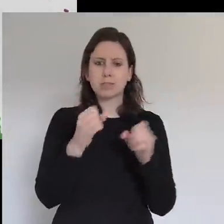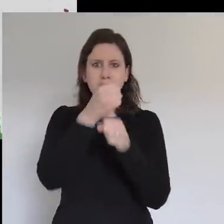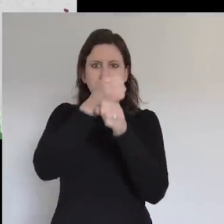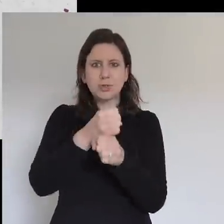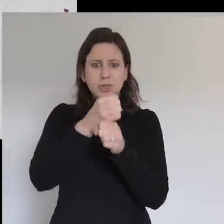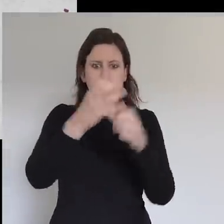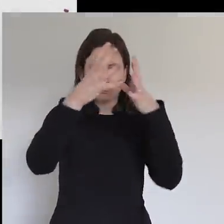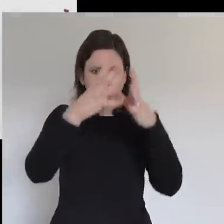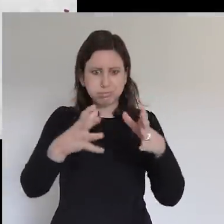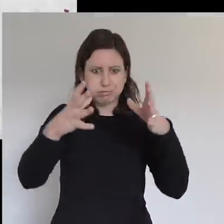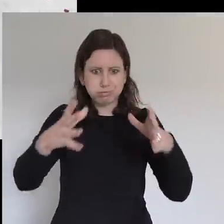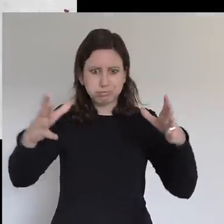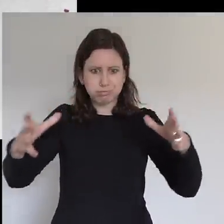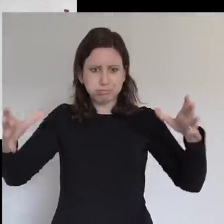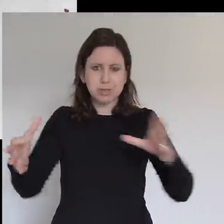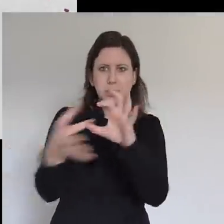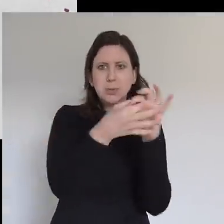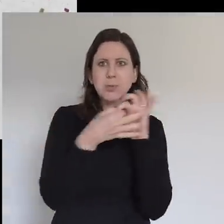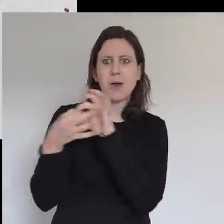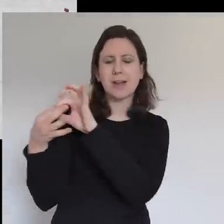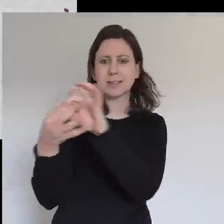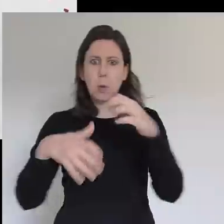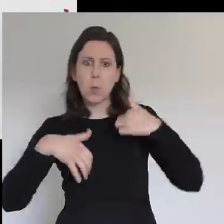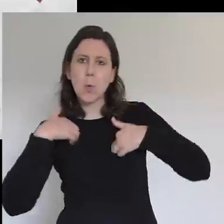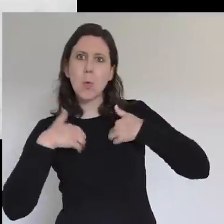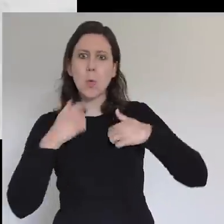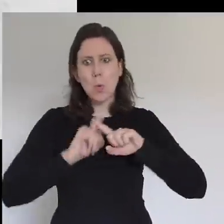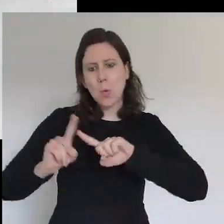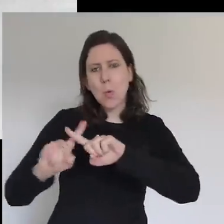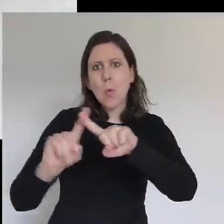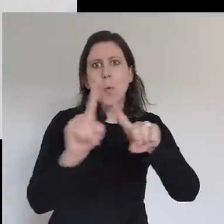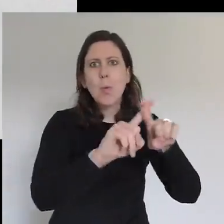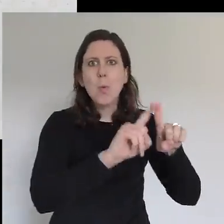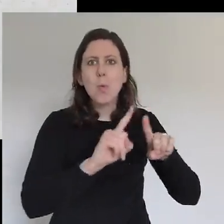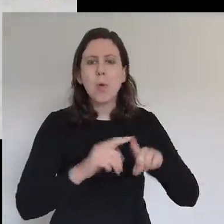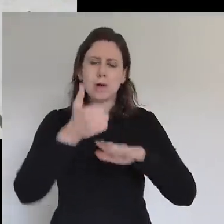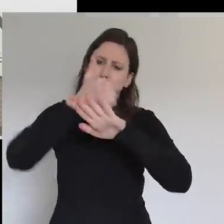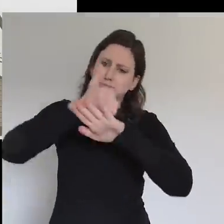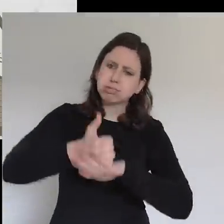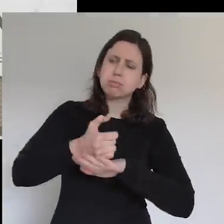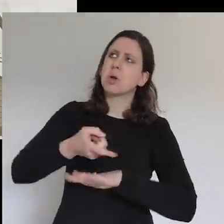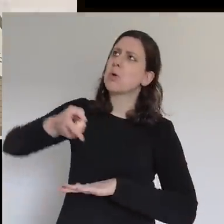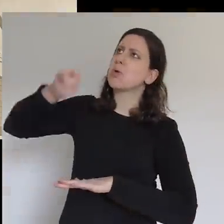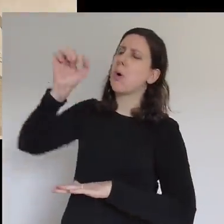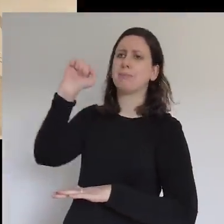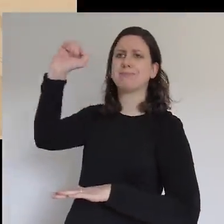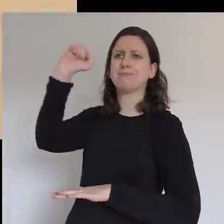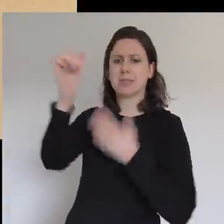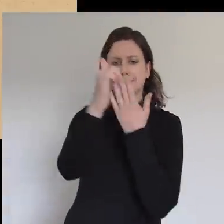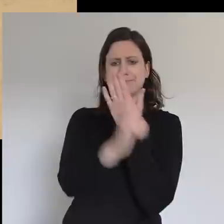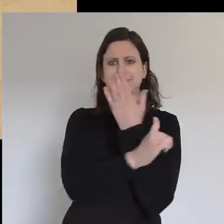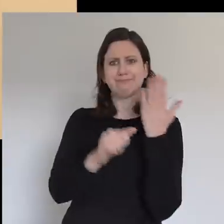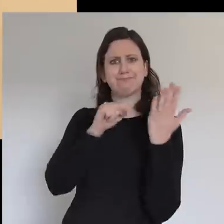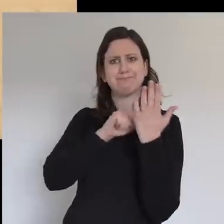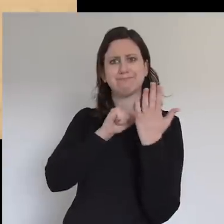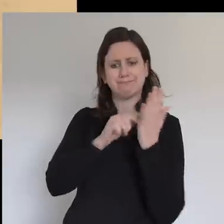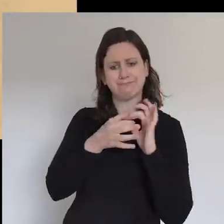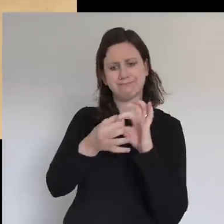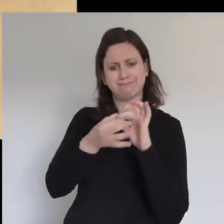united church, colourful and diverse, and standing firmly on God's word. We're here to fulfil Jesus'